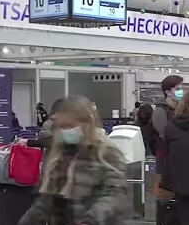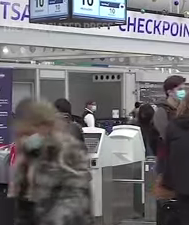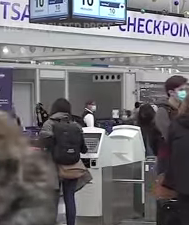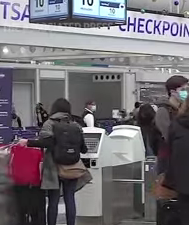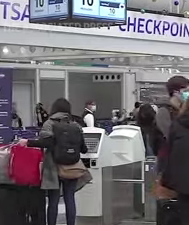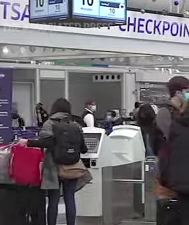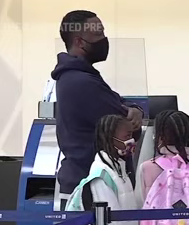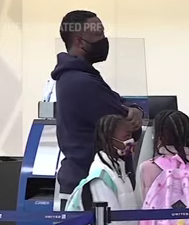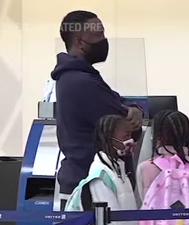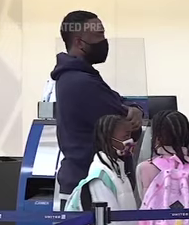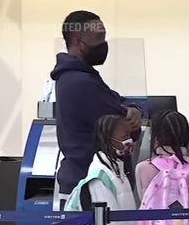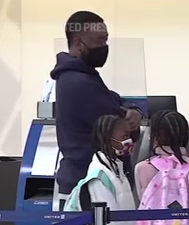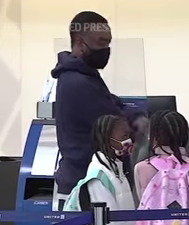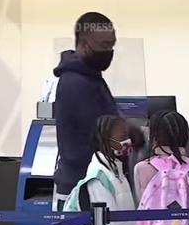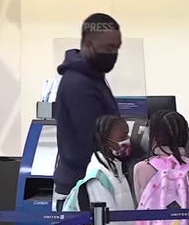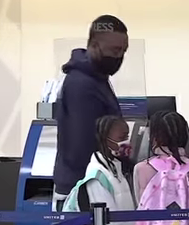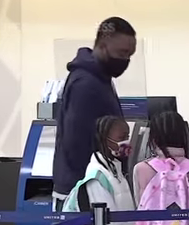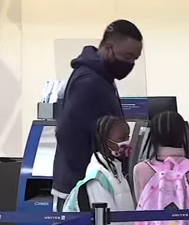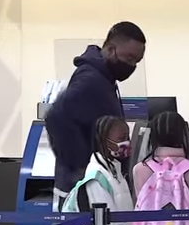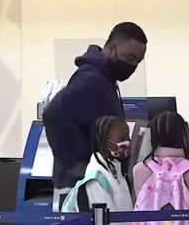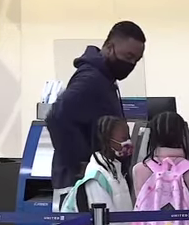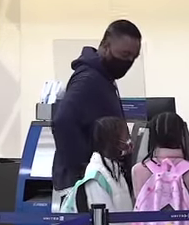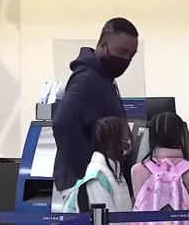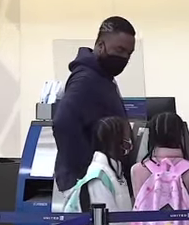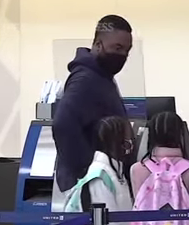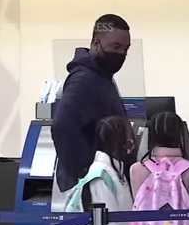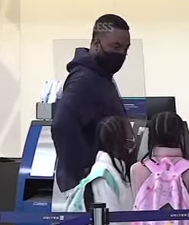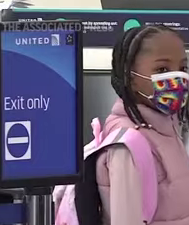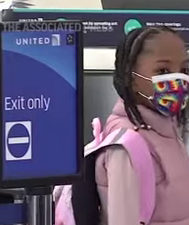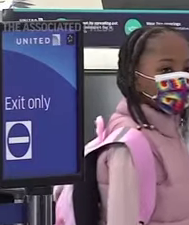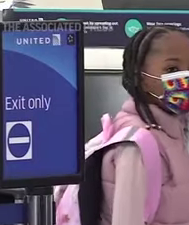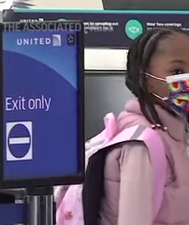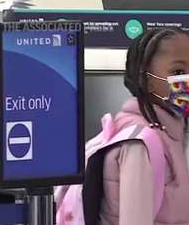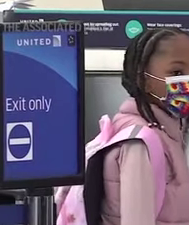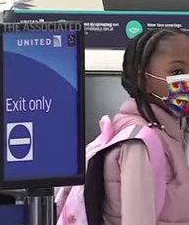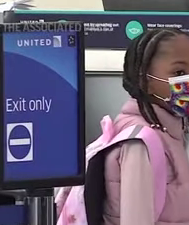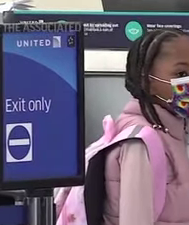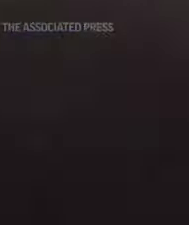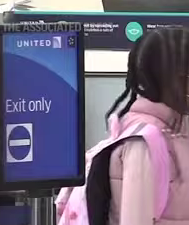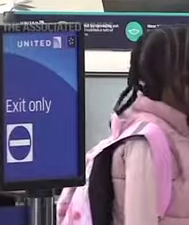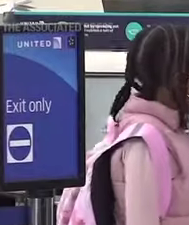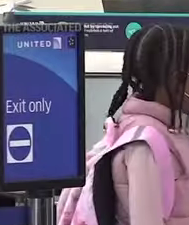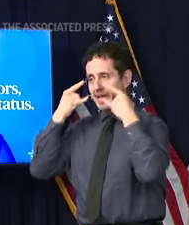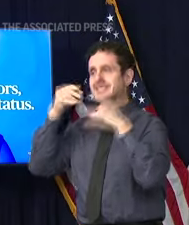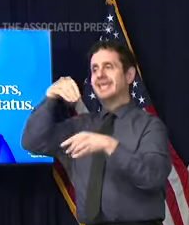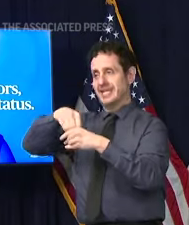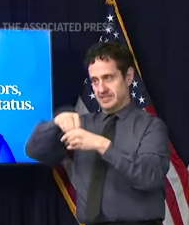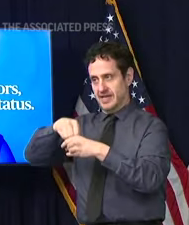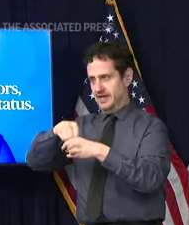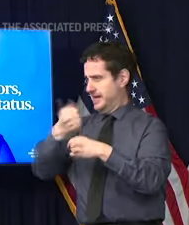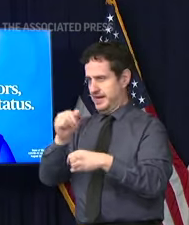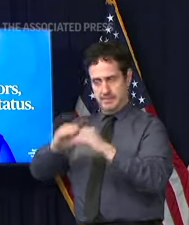that have reinstituted statewide indoor mask requirements, regardless of vaccination status,